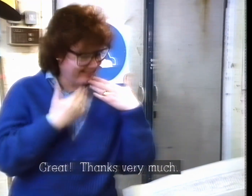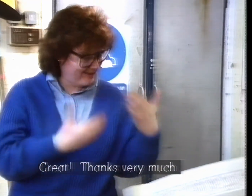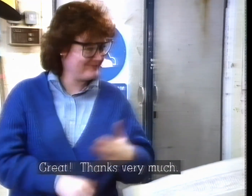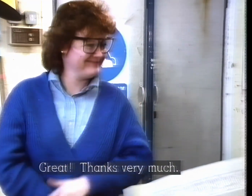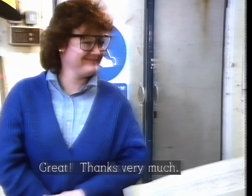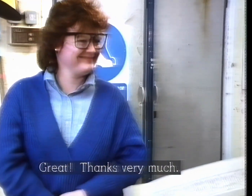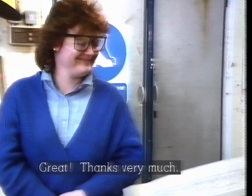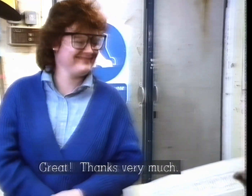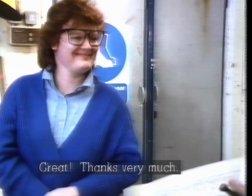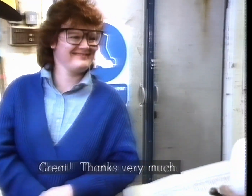Great, thanks very much.